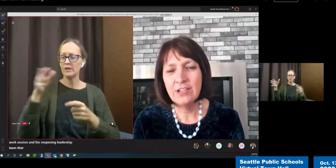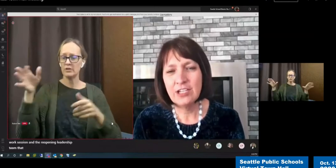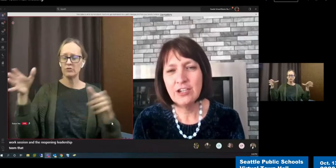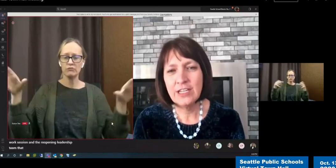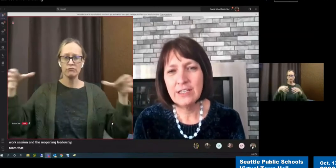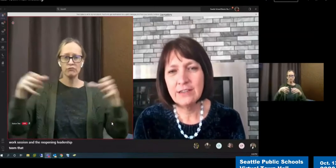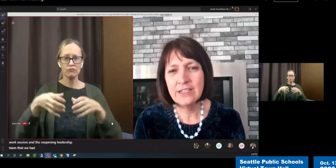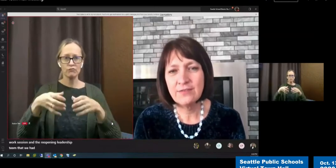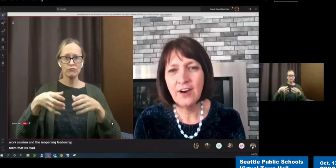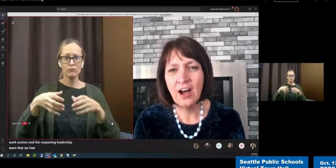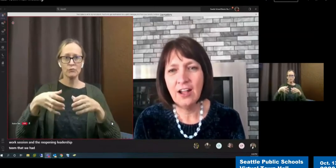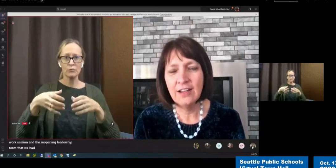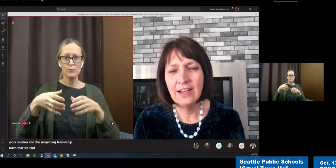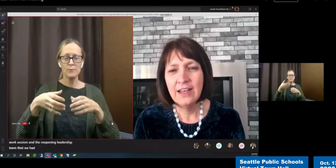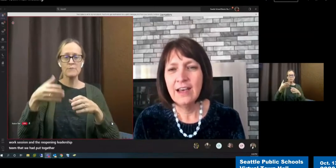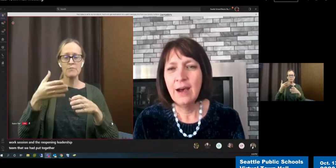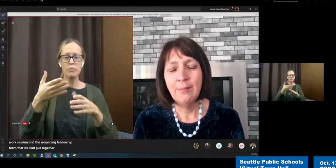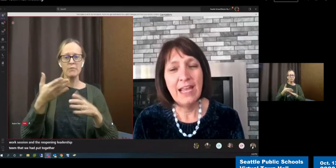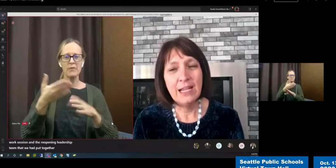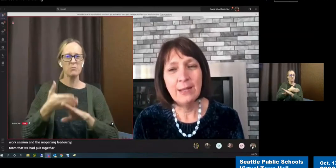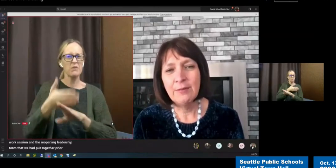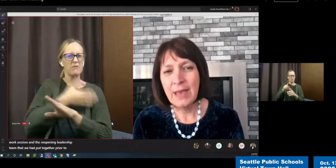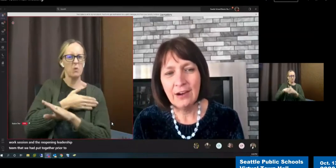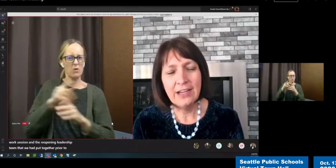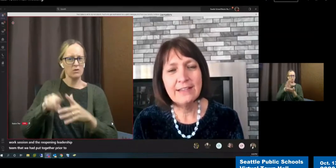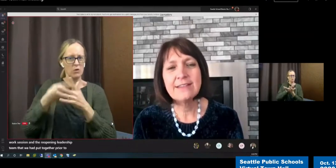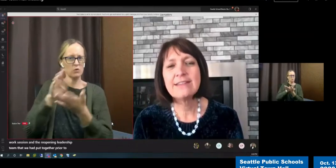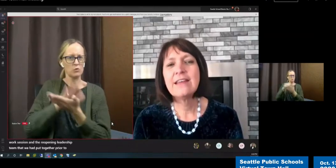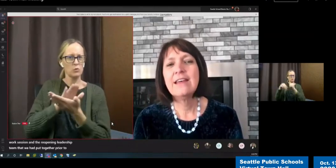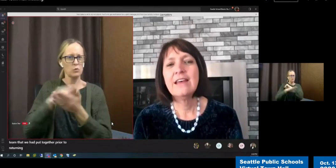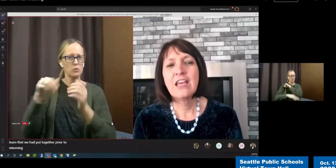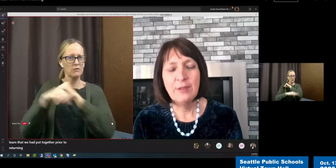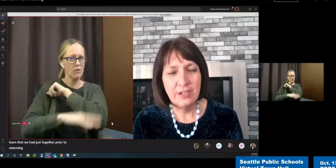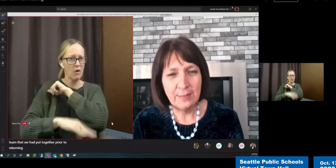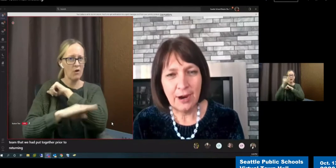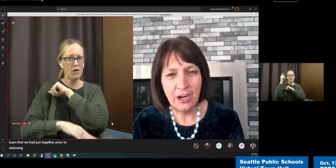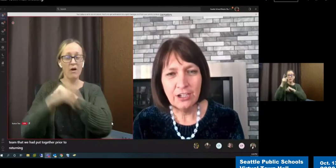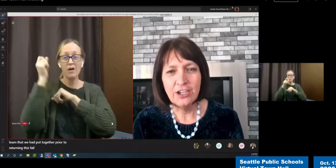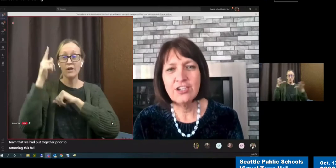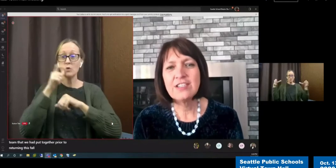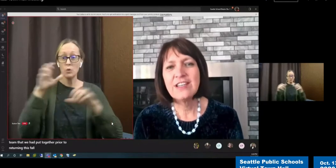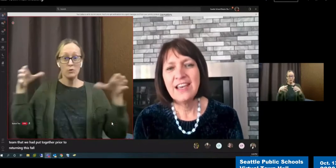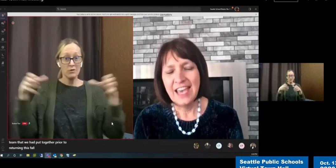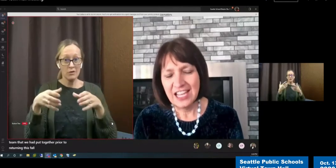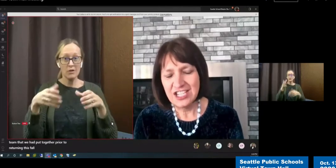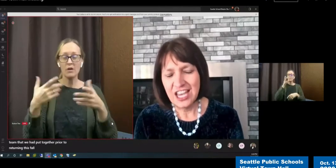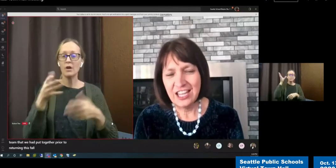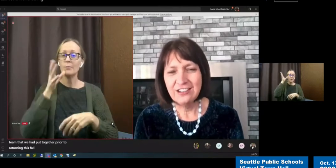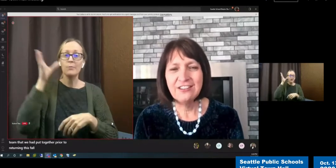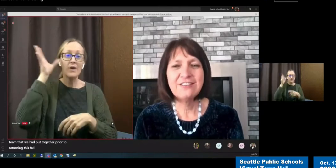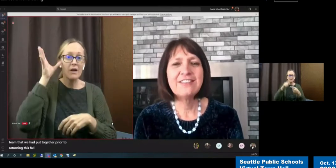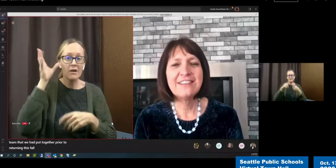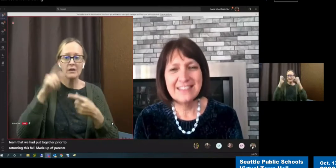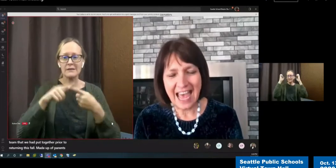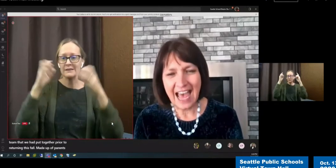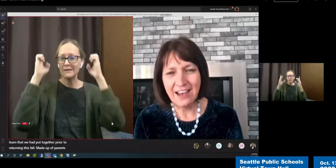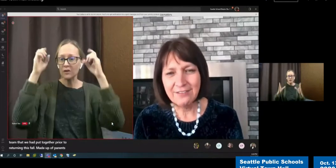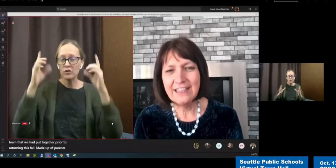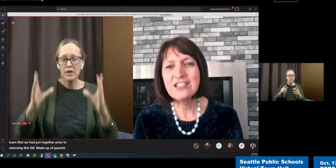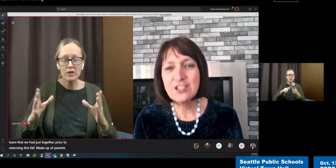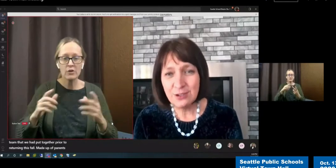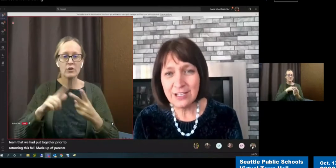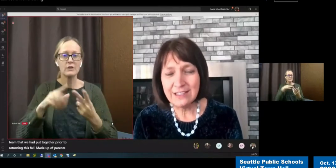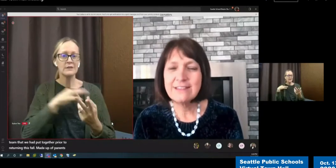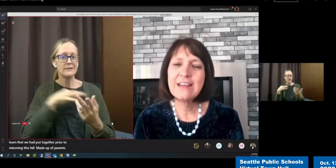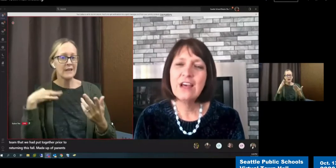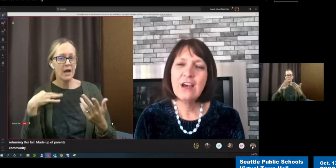to returning this fall, made up of parents, community partners, educators, staff and